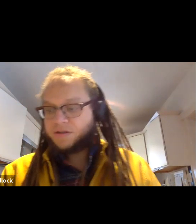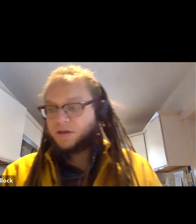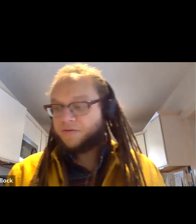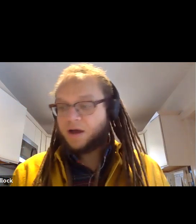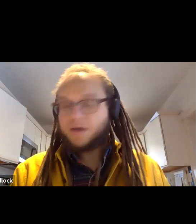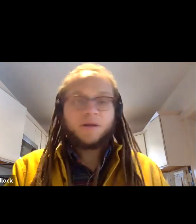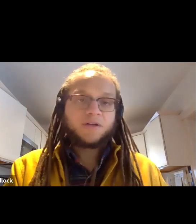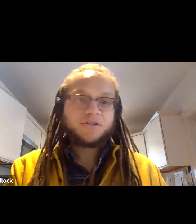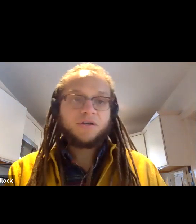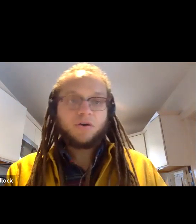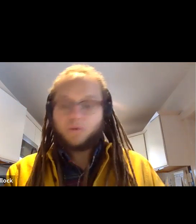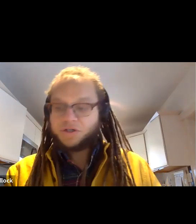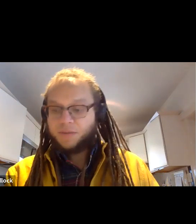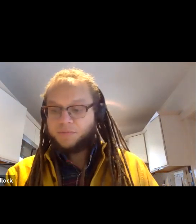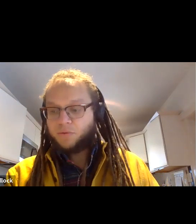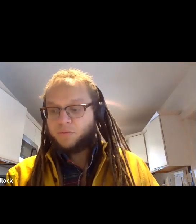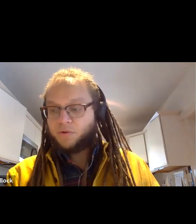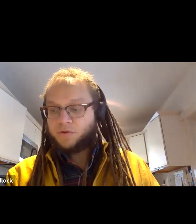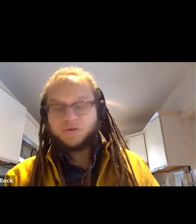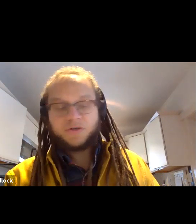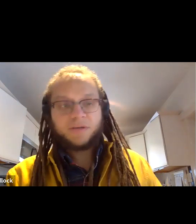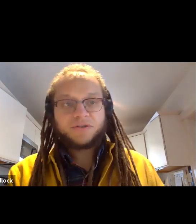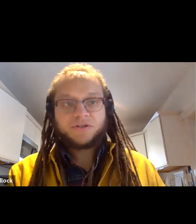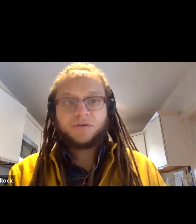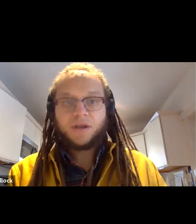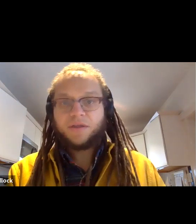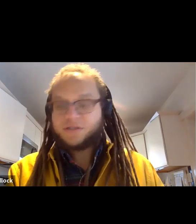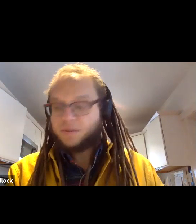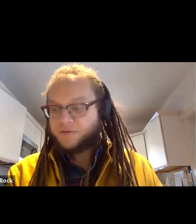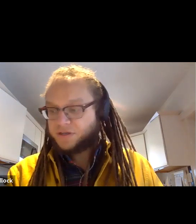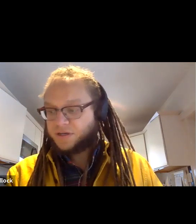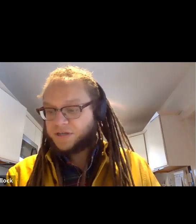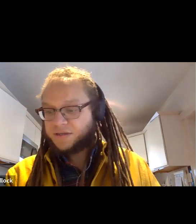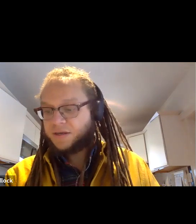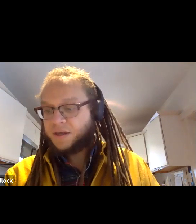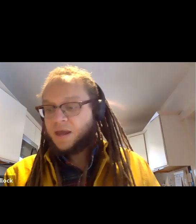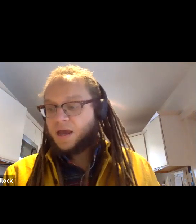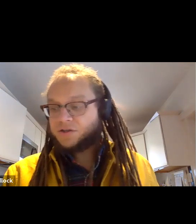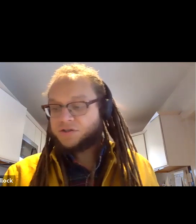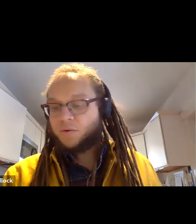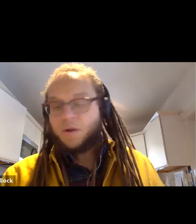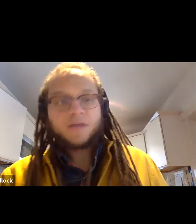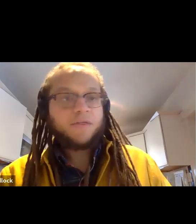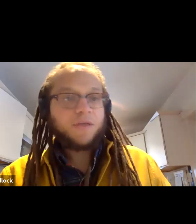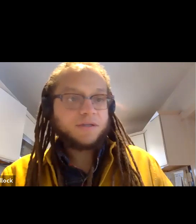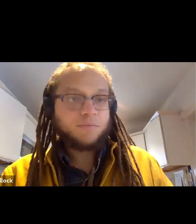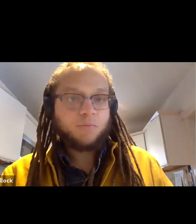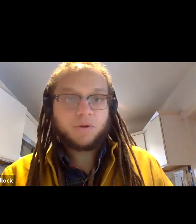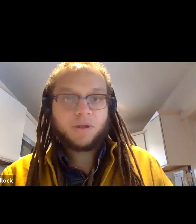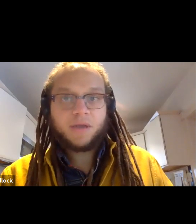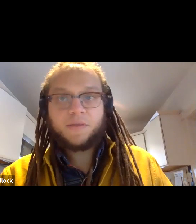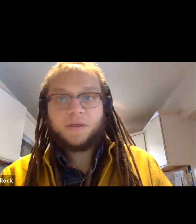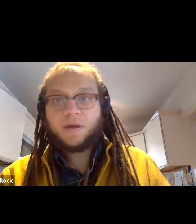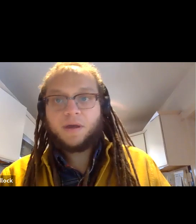partly because of the Cave Canem connection. He taught a workshop during one of those retreats I mentioned that I think some of us attended. And